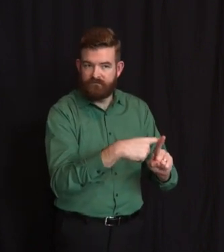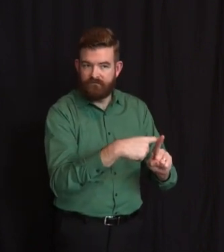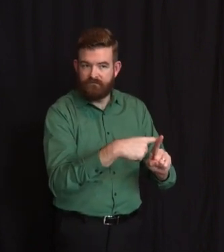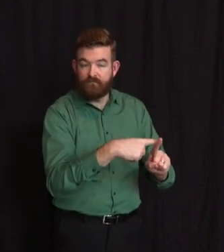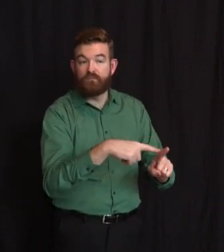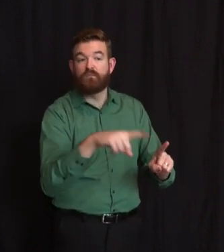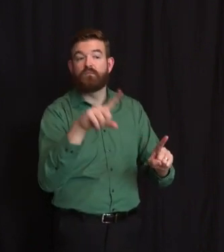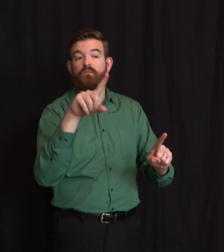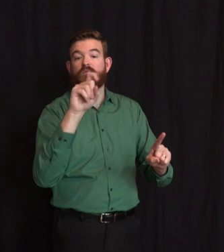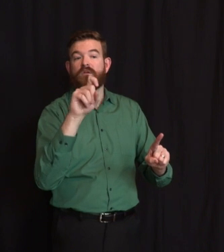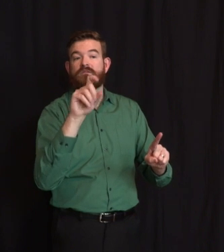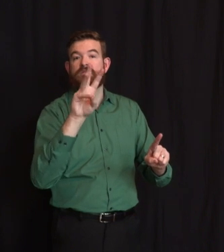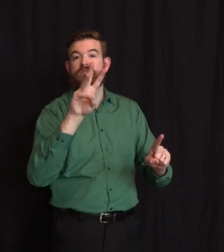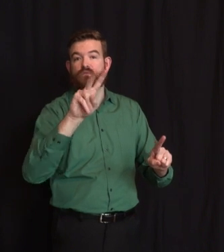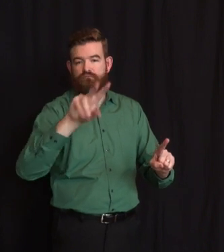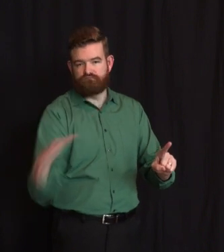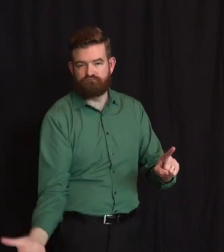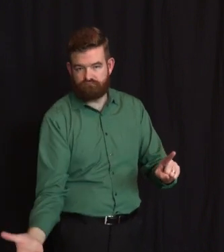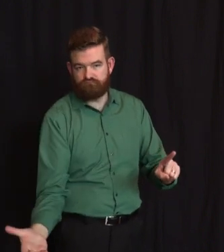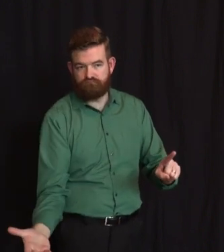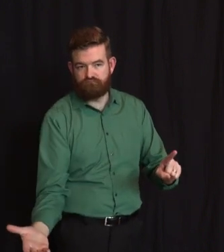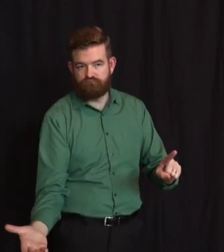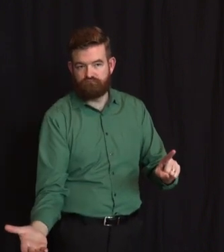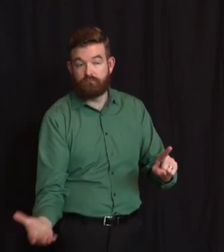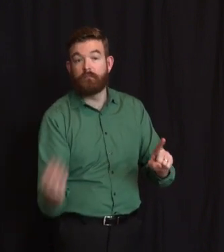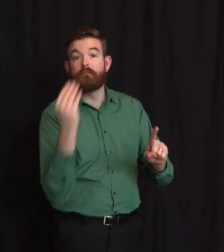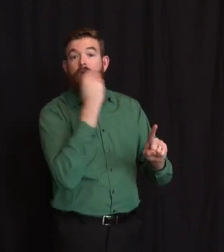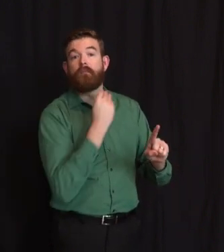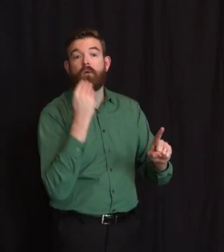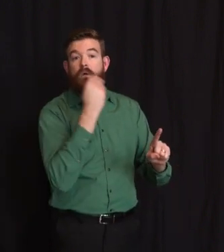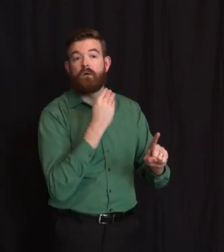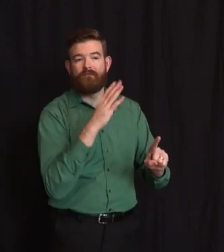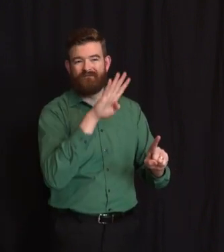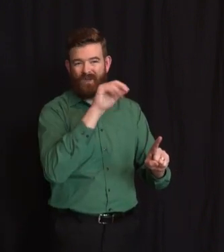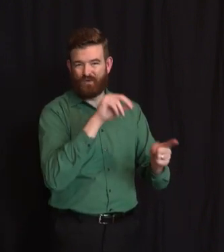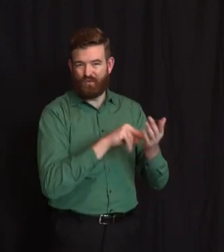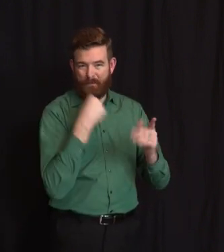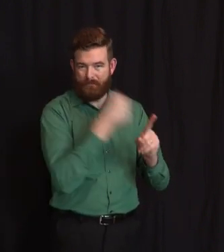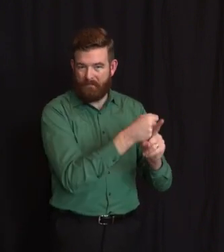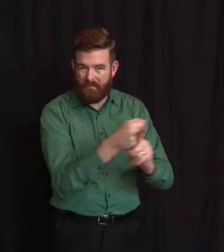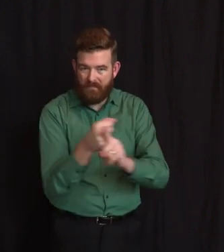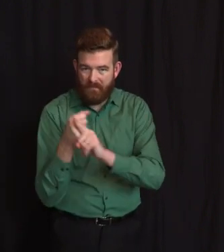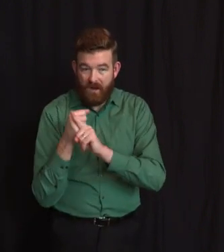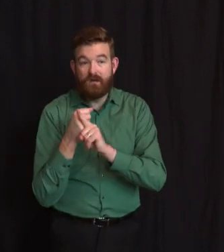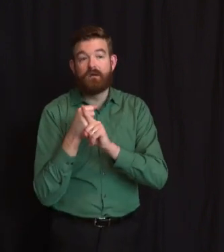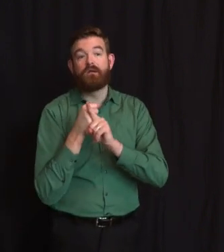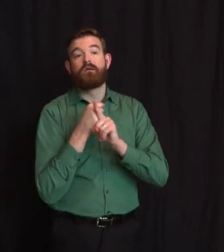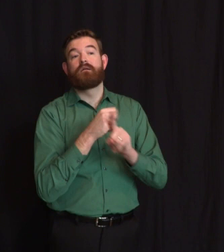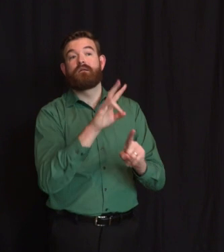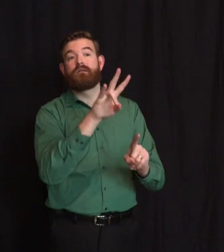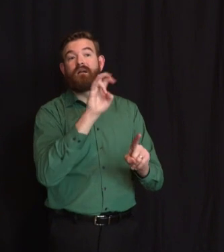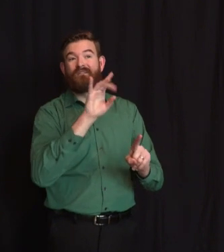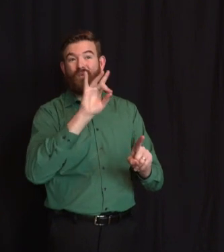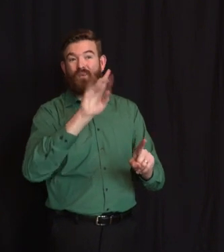Monmouth County, 40 facilities reporting 782 cases and 114 deaths.